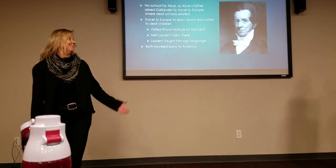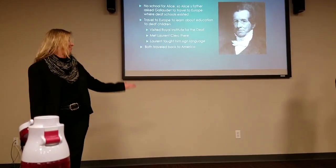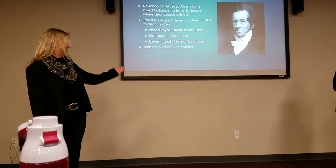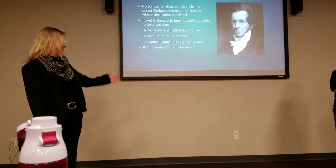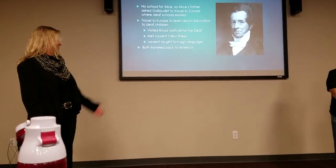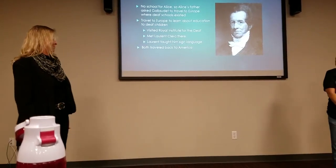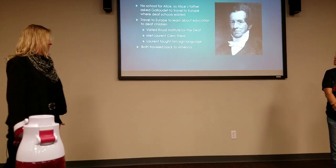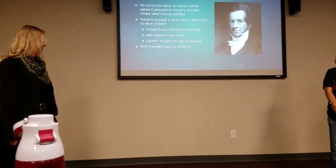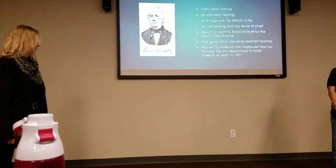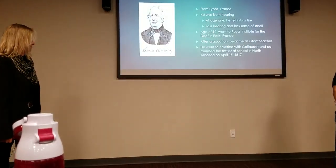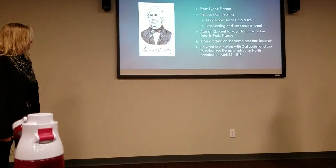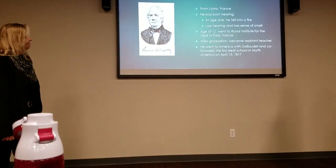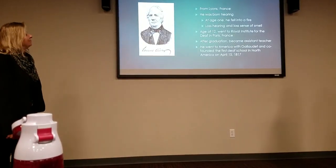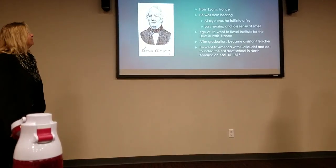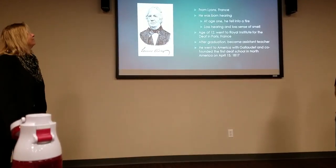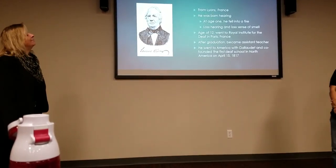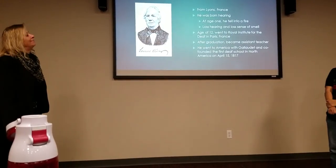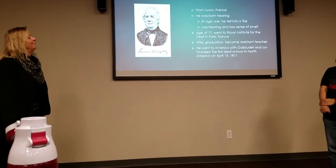traveled back to America with Lorette Clare.